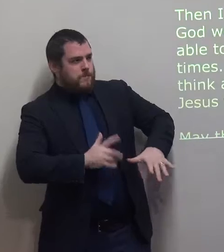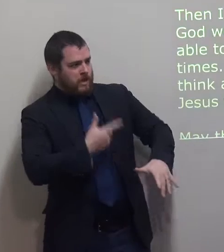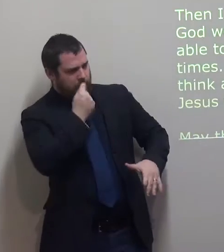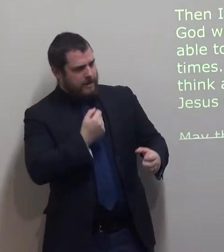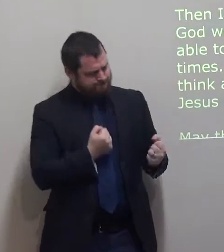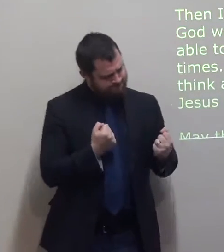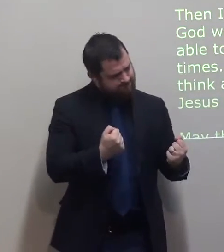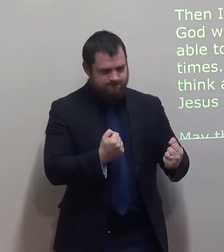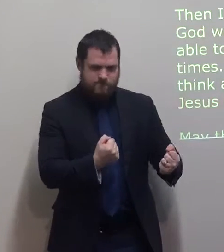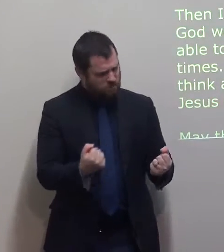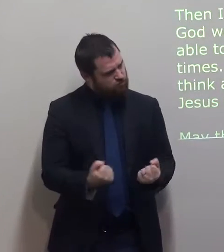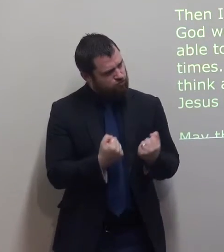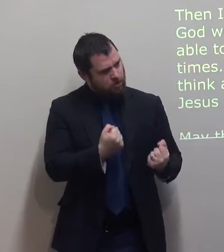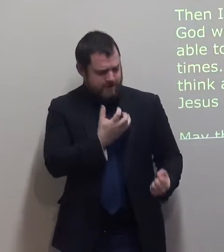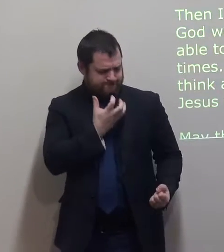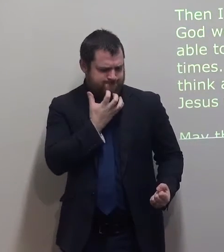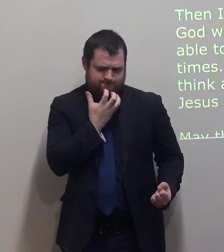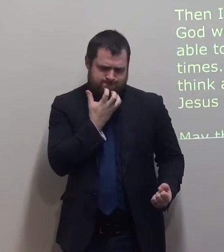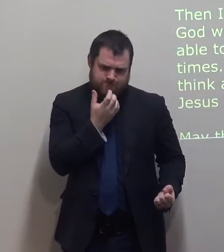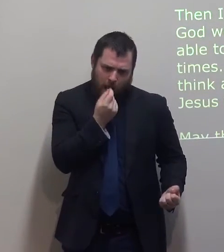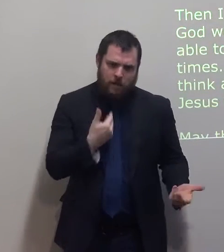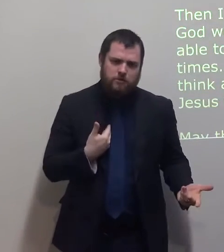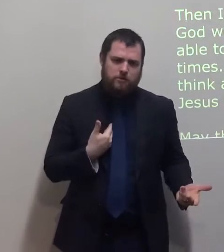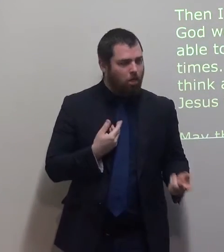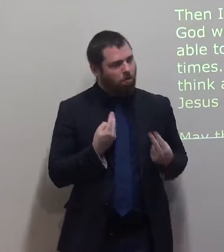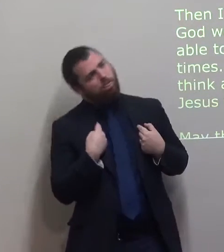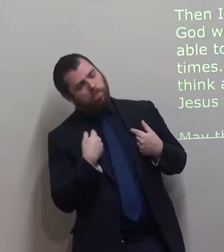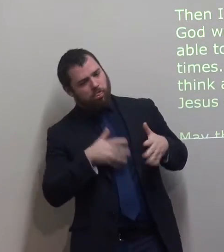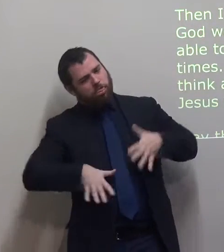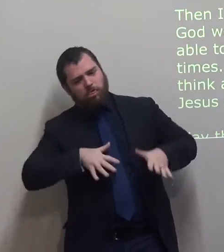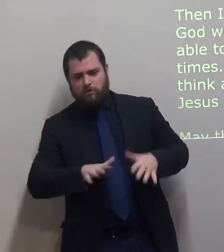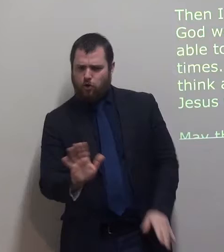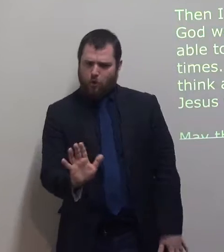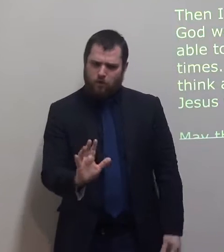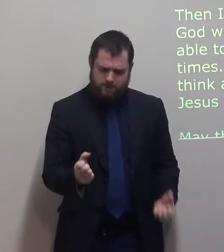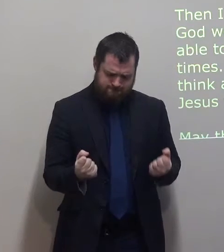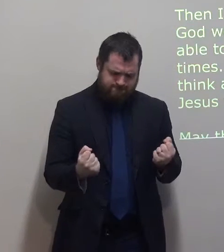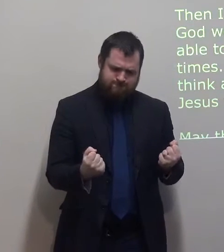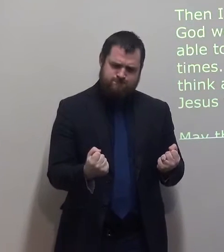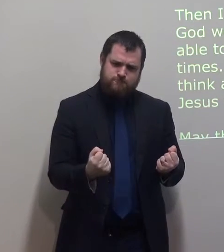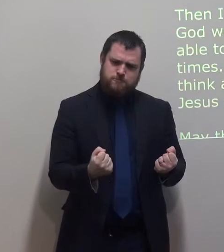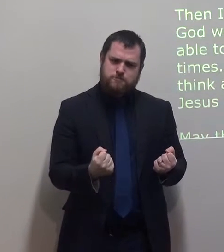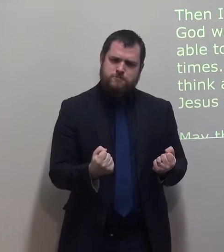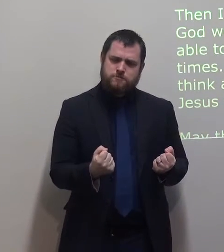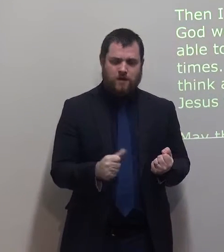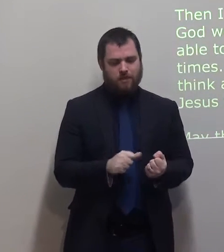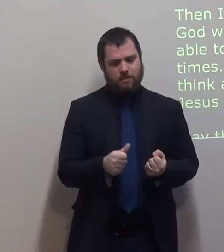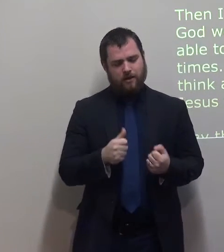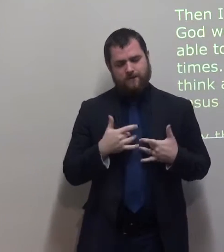And I will feel happy when I think about the